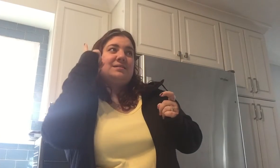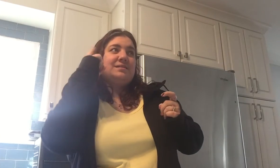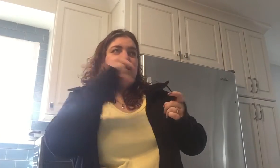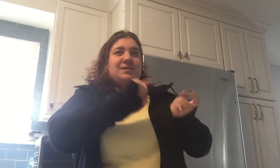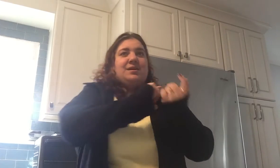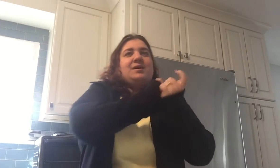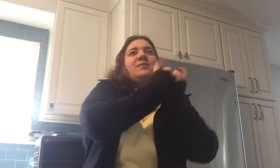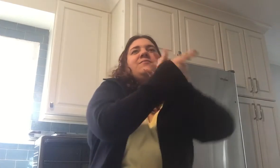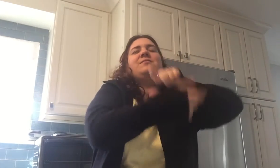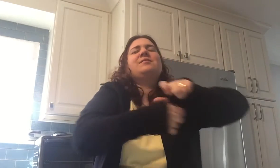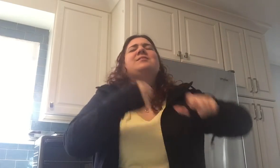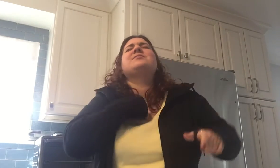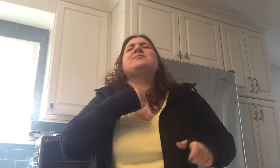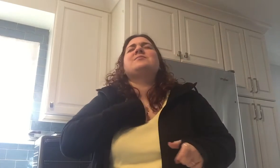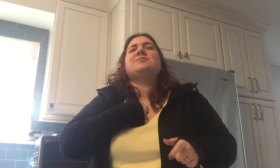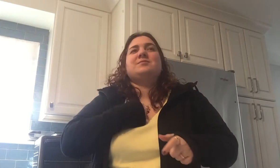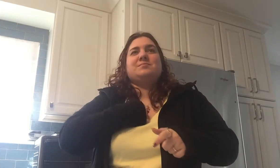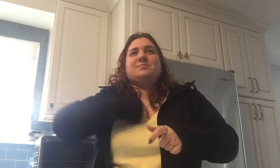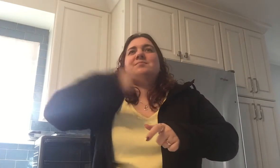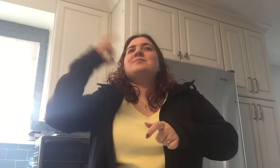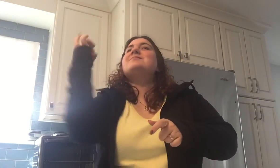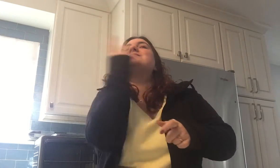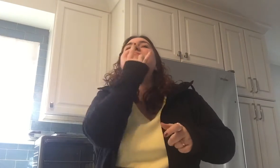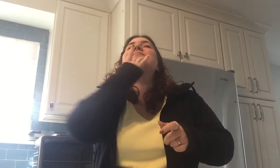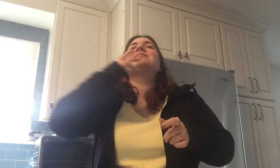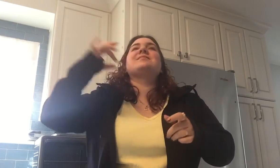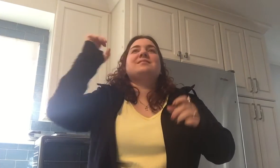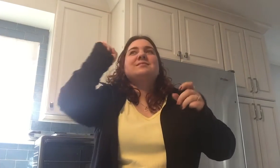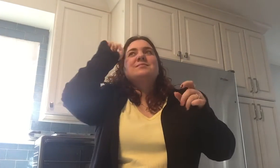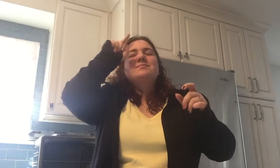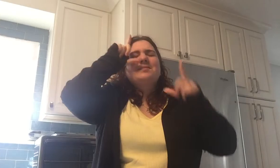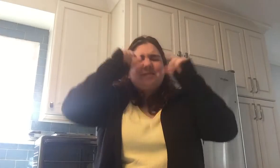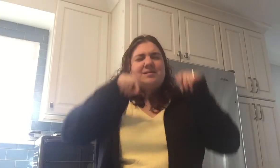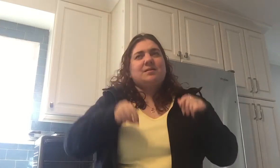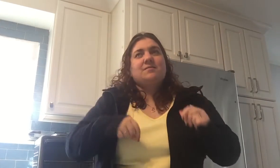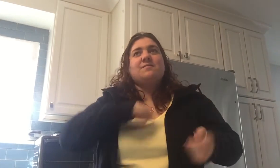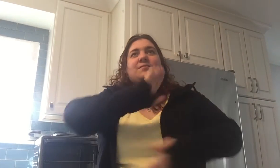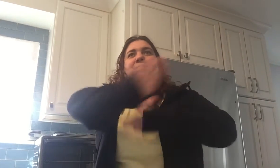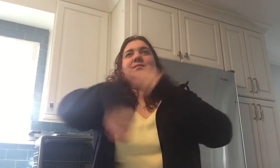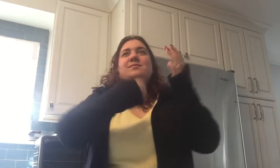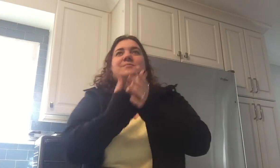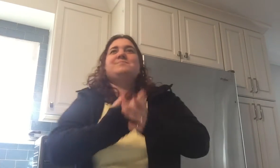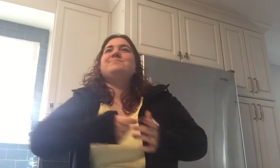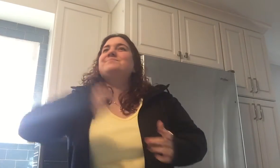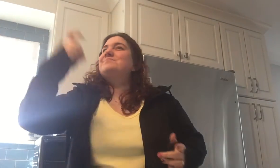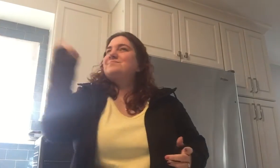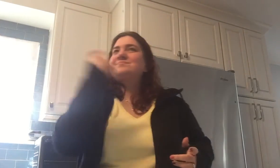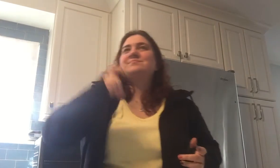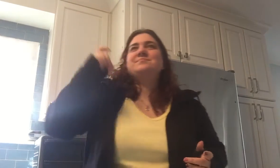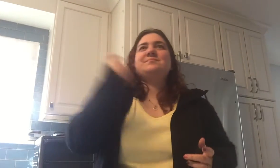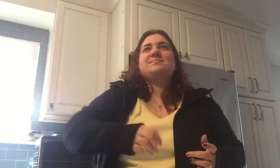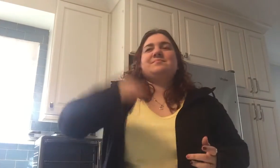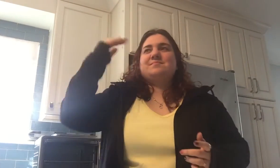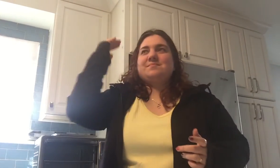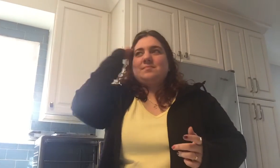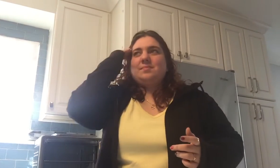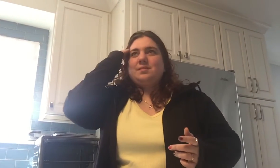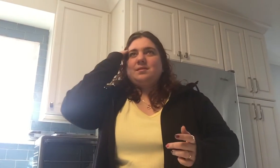I figured it out You turned me around At the speed of life All that I ever